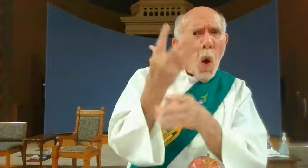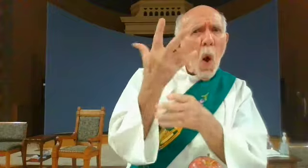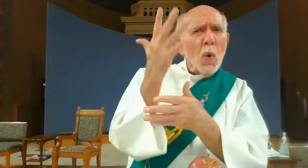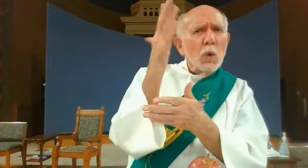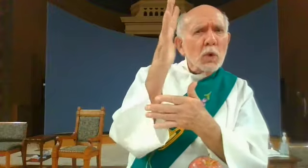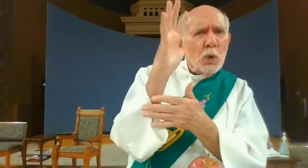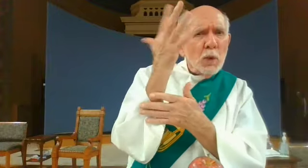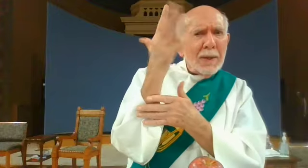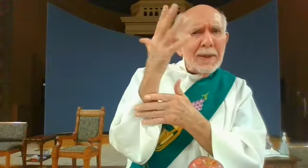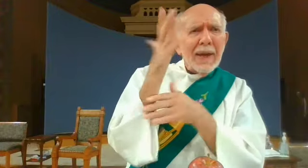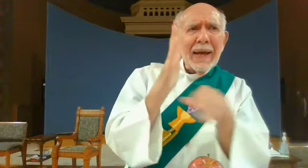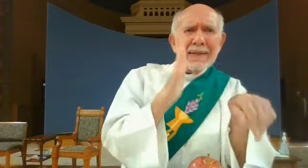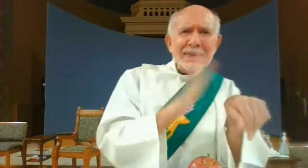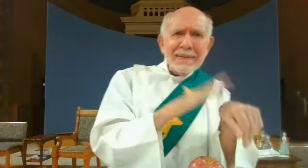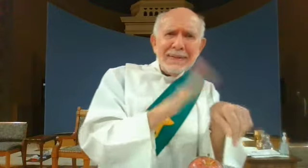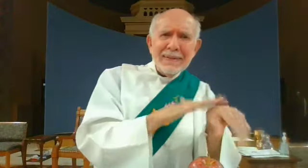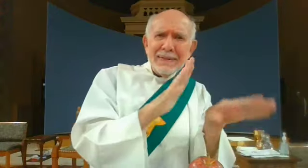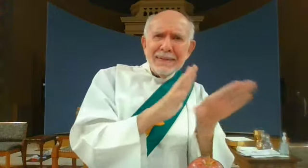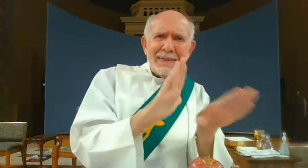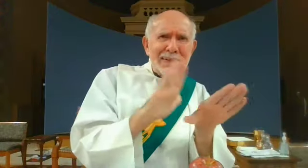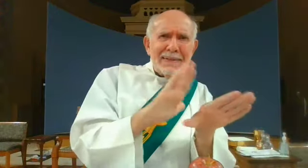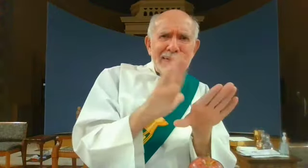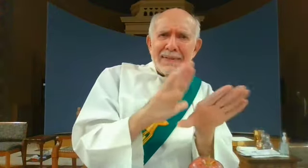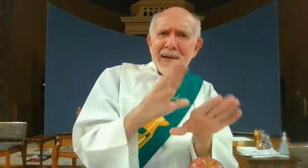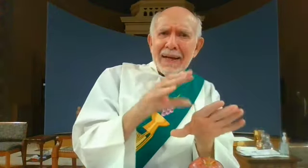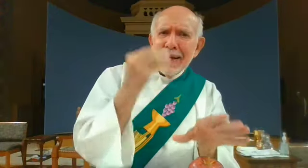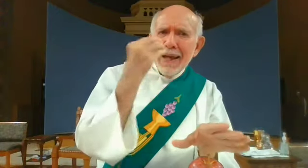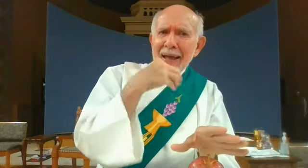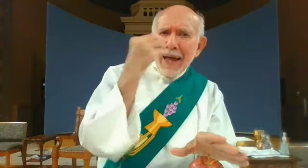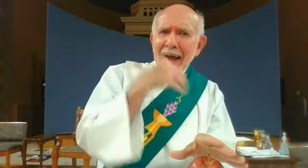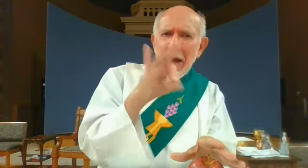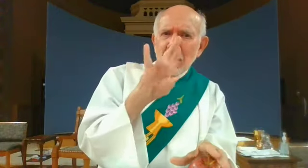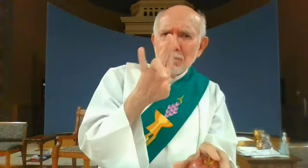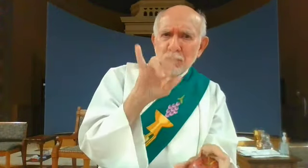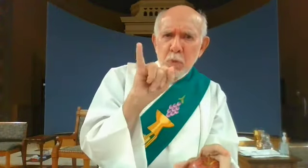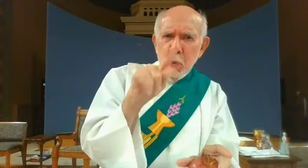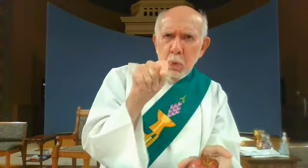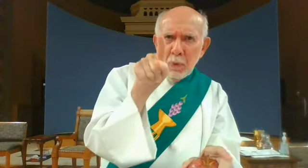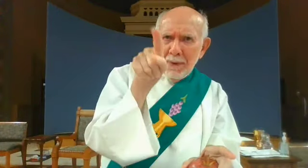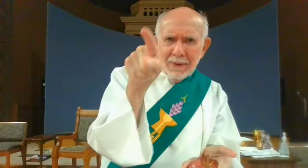God grew the tree told them do not eat the fruit